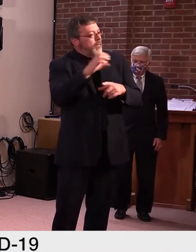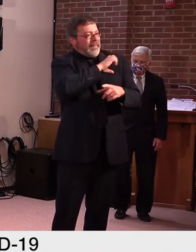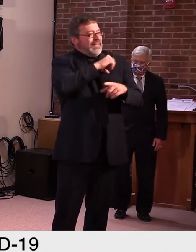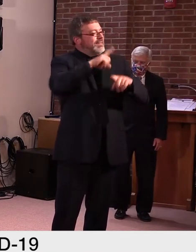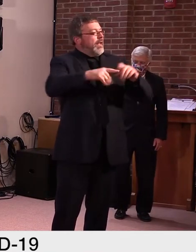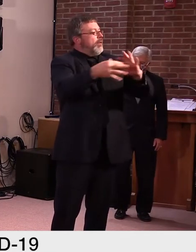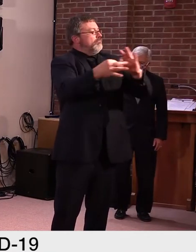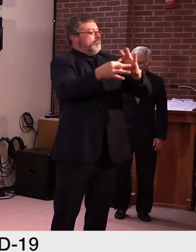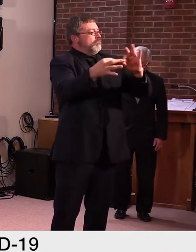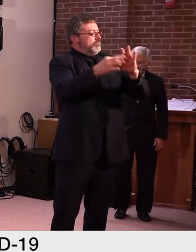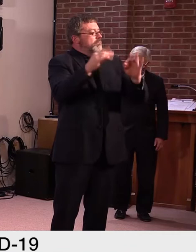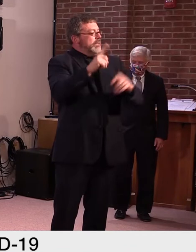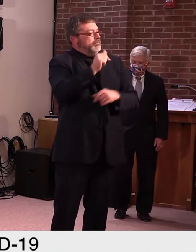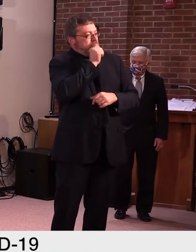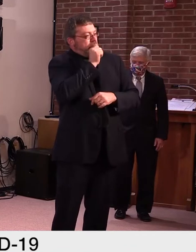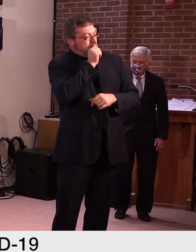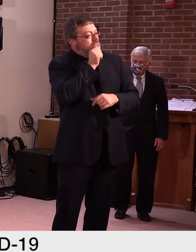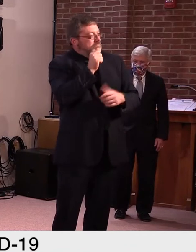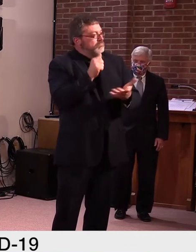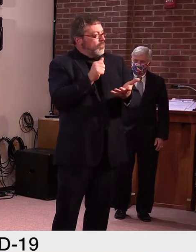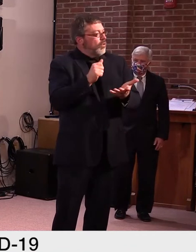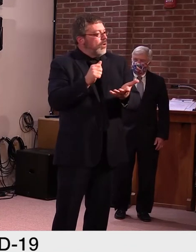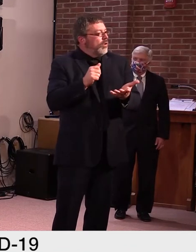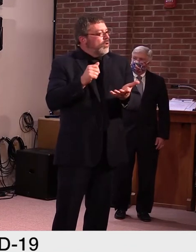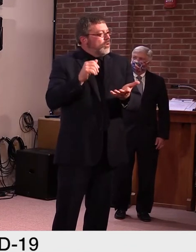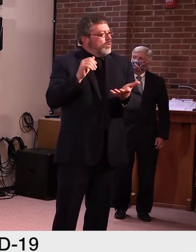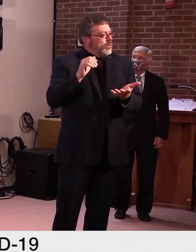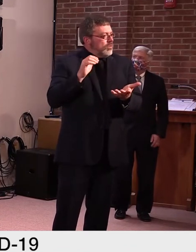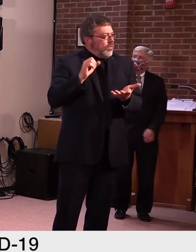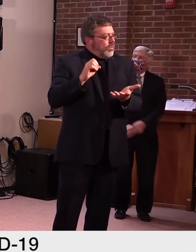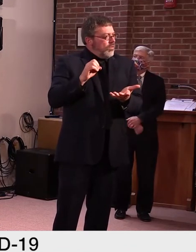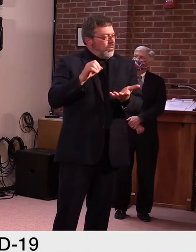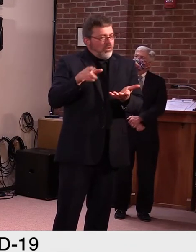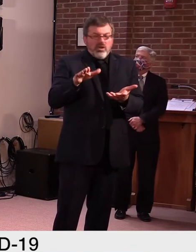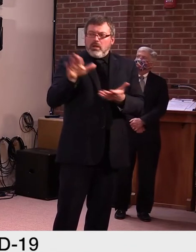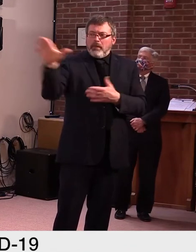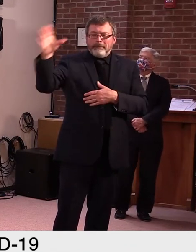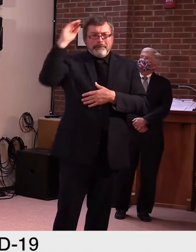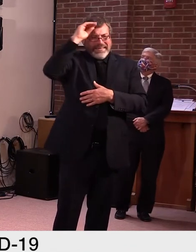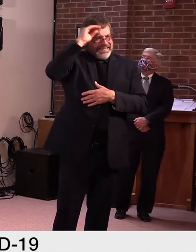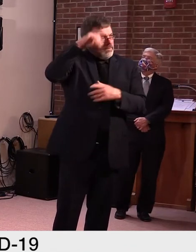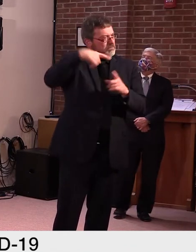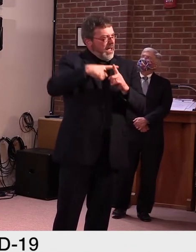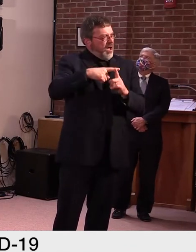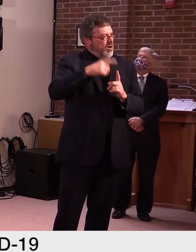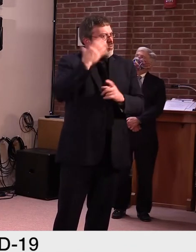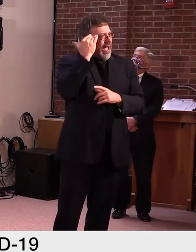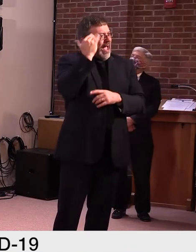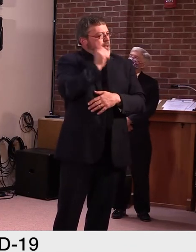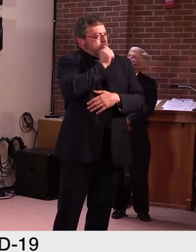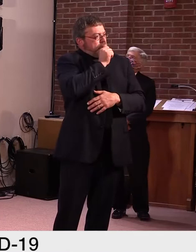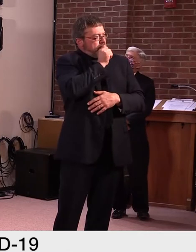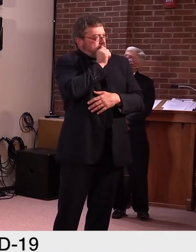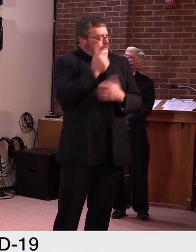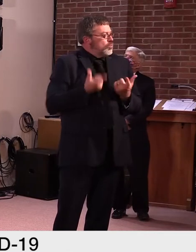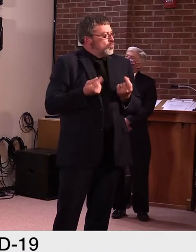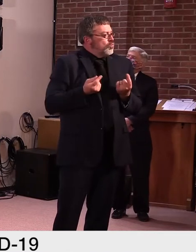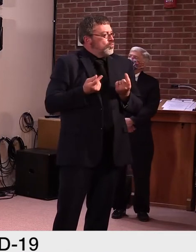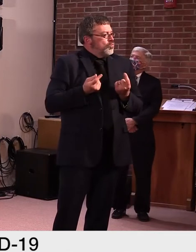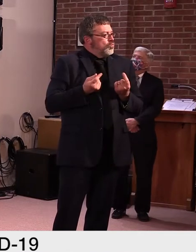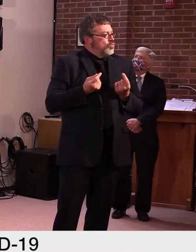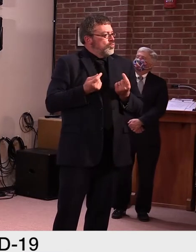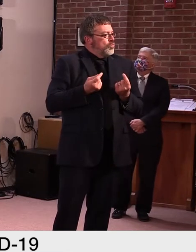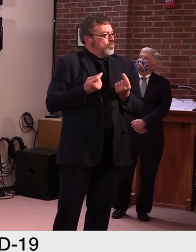Thank you, Governor. Mike, as you know, we, uh, we discussed this at length yesterday. Uh, this is a temporary